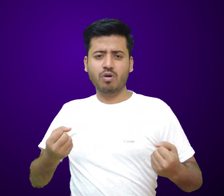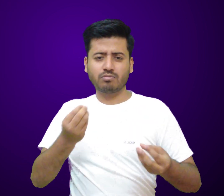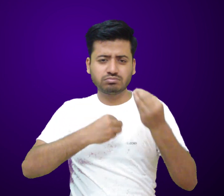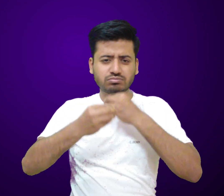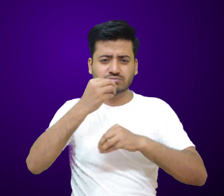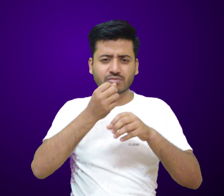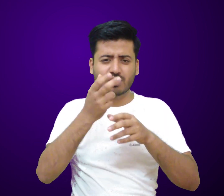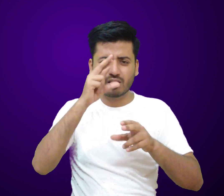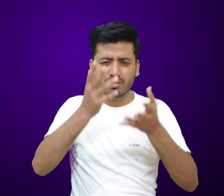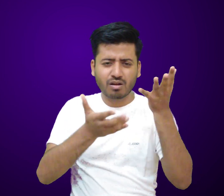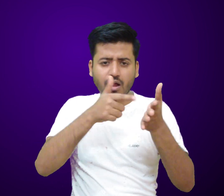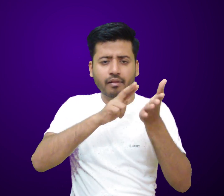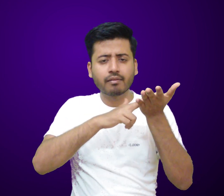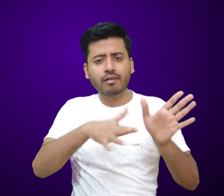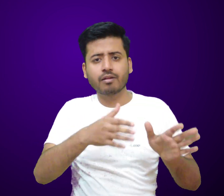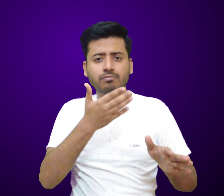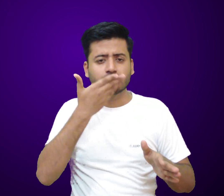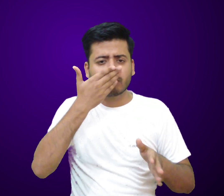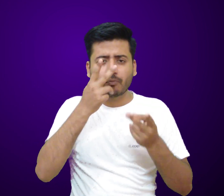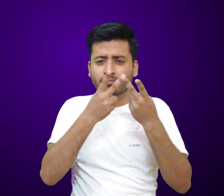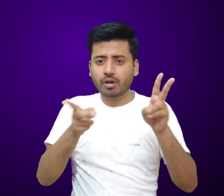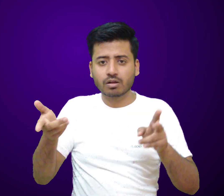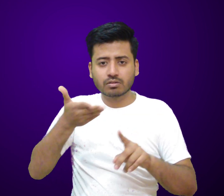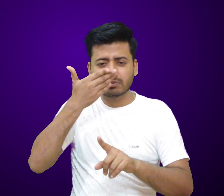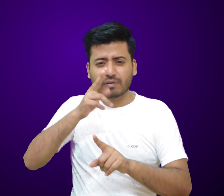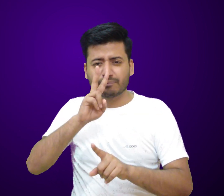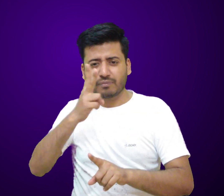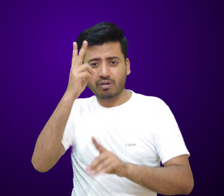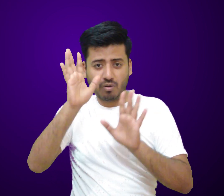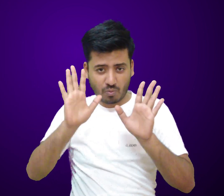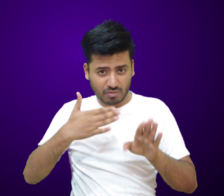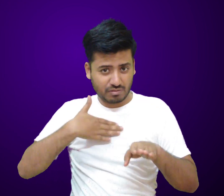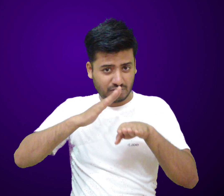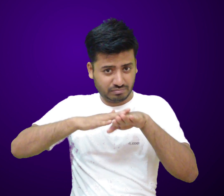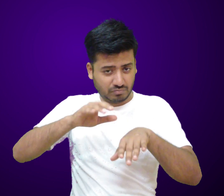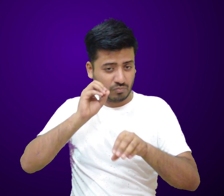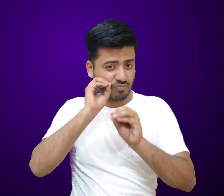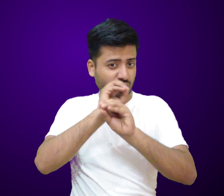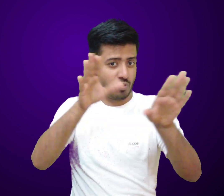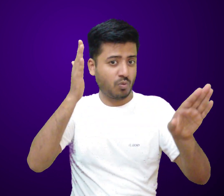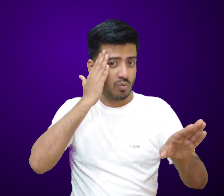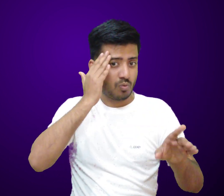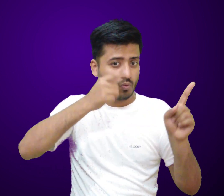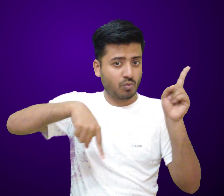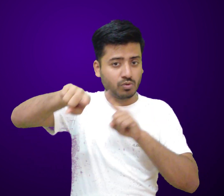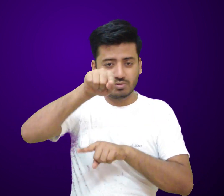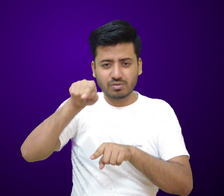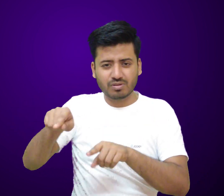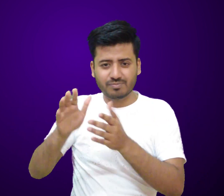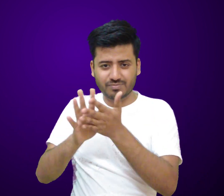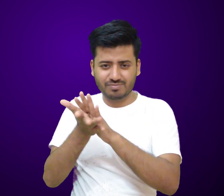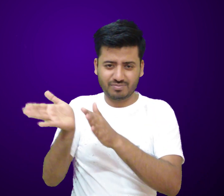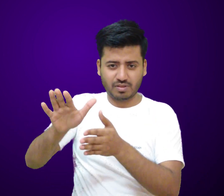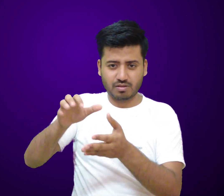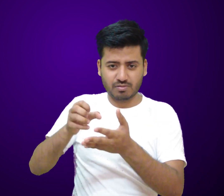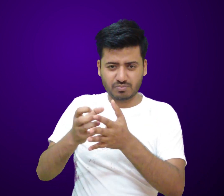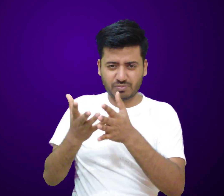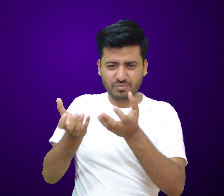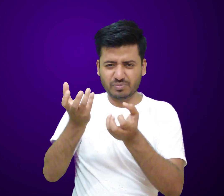oncologist, Dr. Sham Agarwal, who is a senior consultant at Sarganga Ram Hospital about the correlation between high-temperature cooking